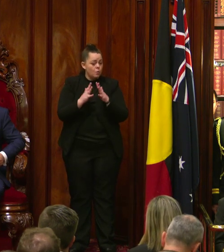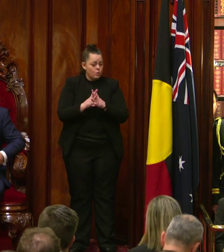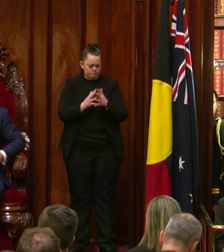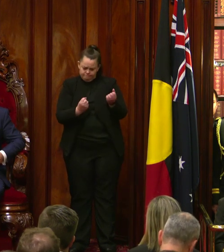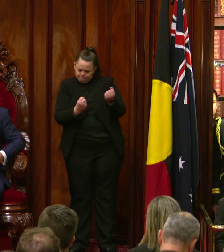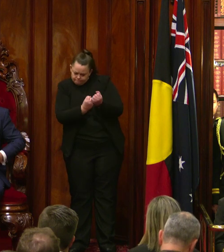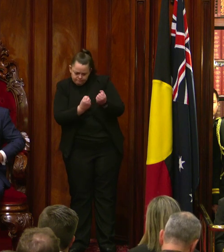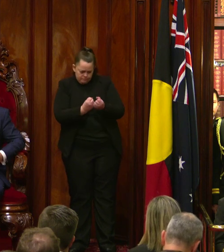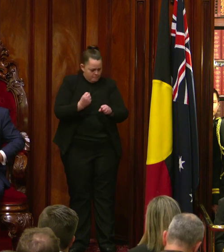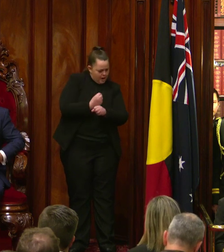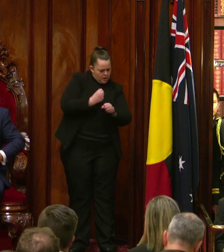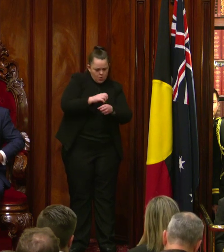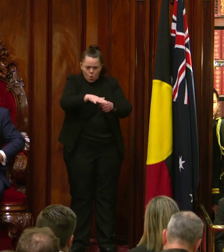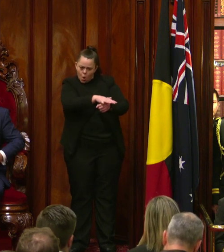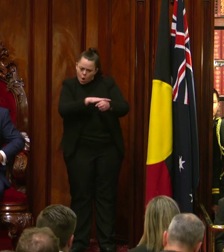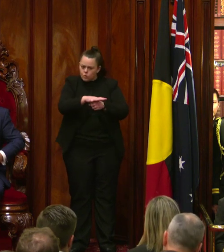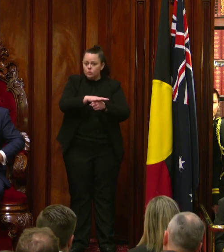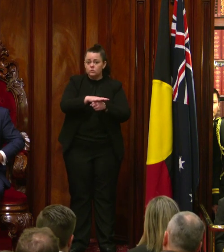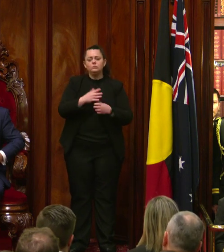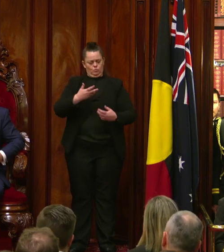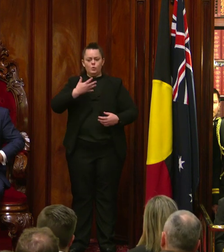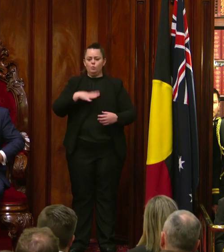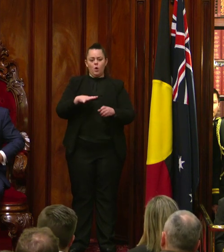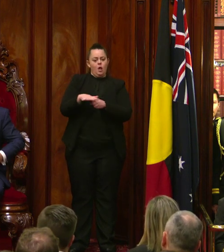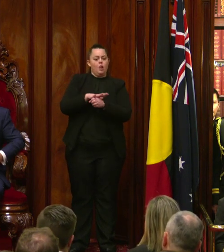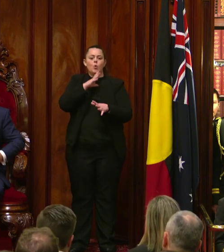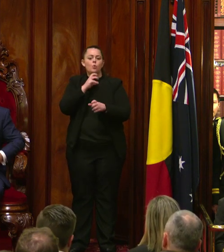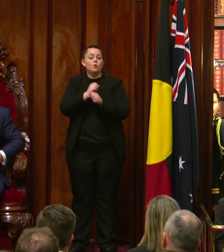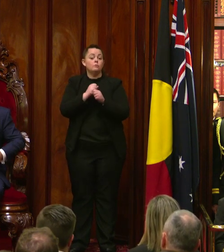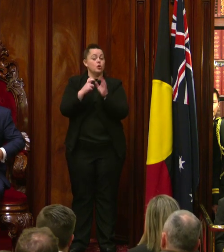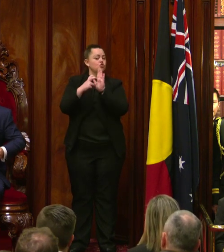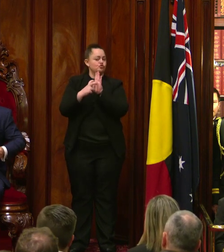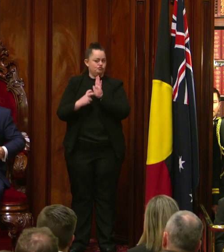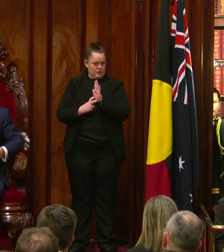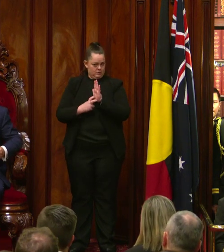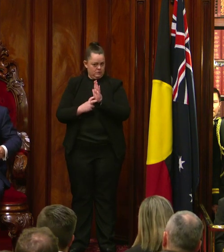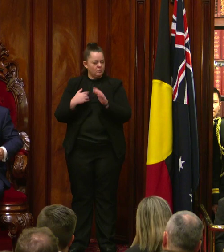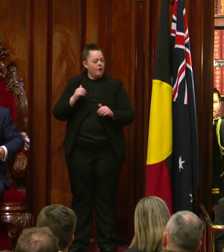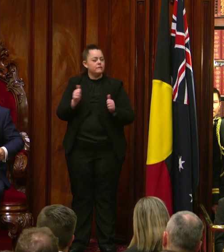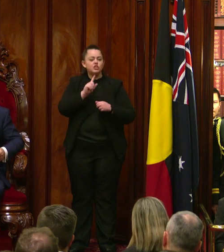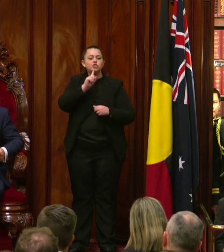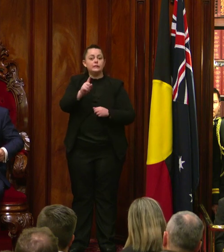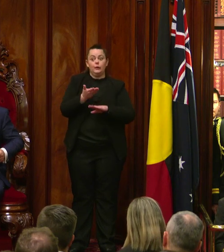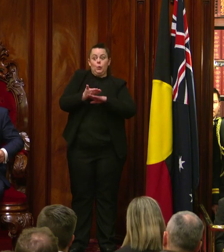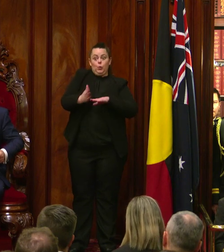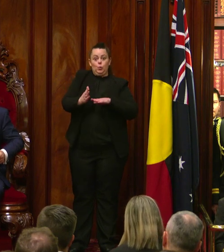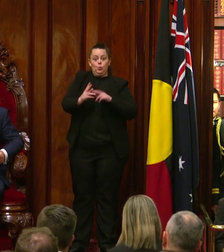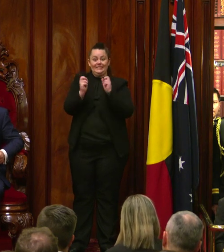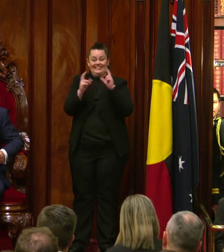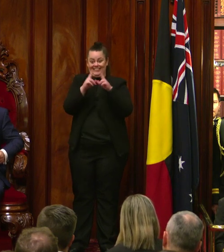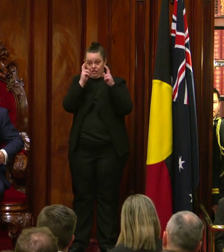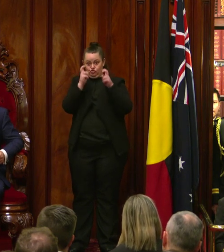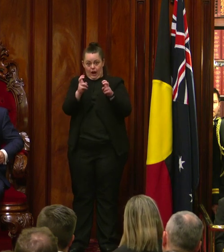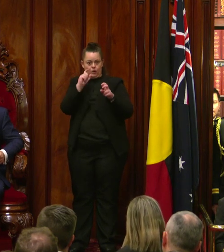government contracts. I have mentioned that this will begin with the next fleet of trains to be replaced, the Tangara